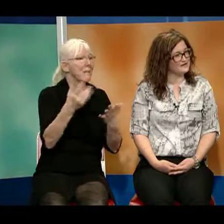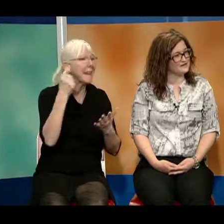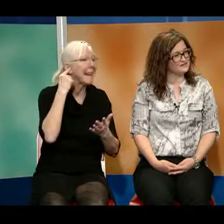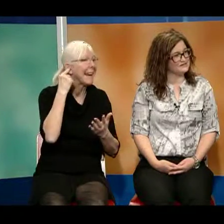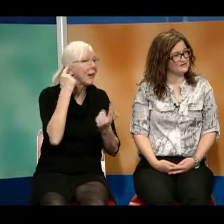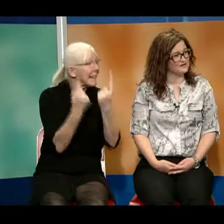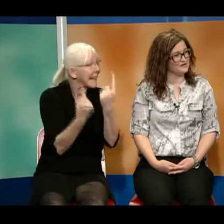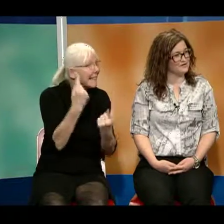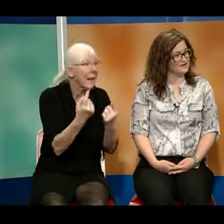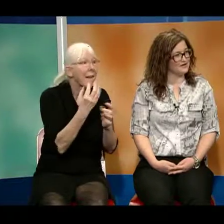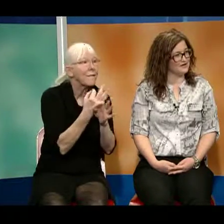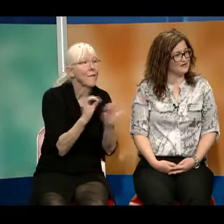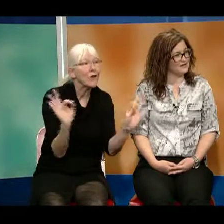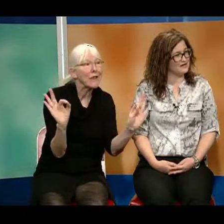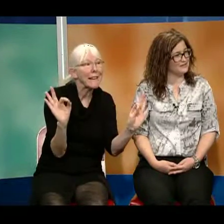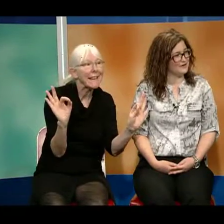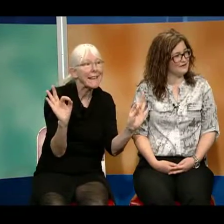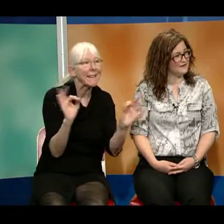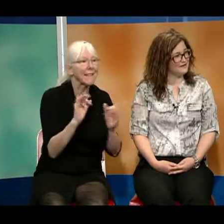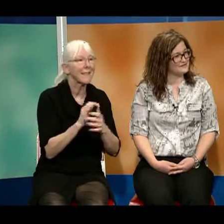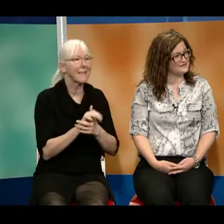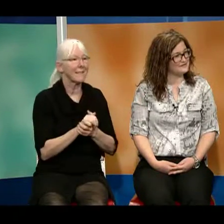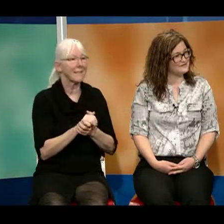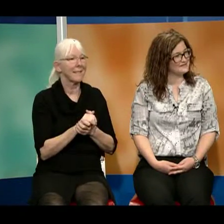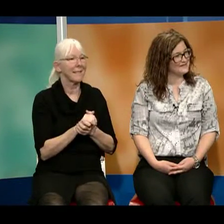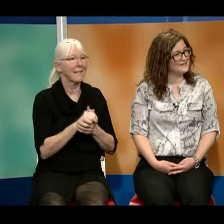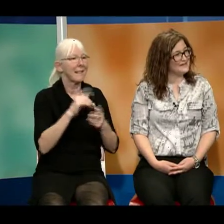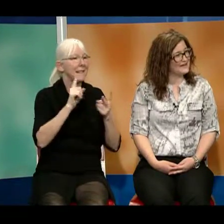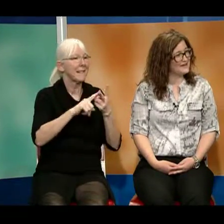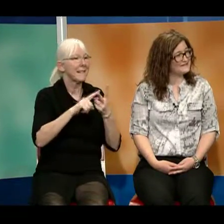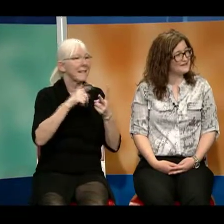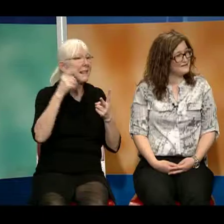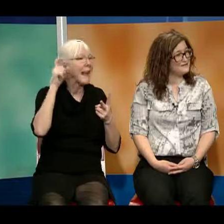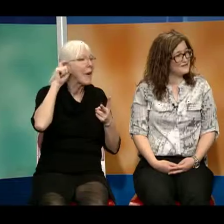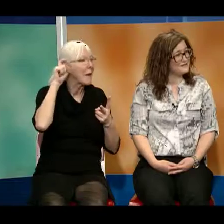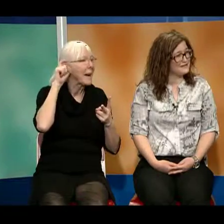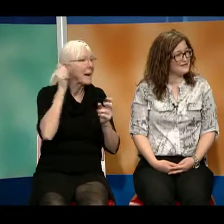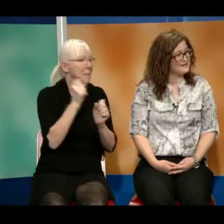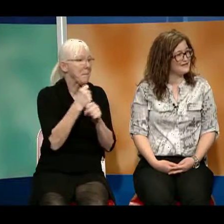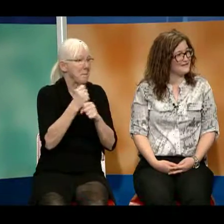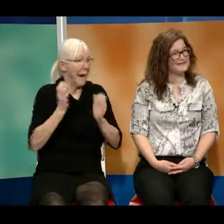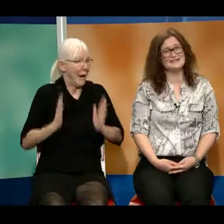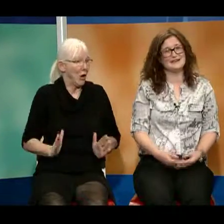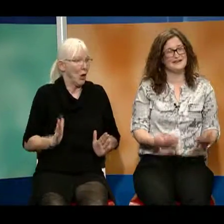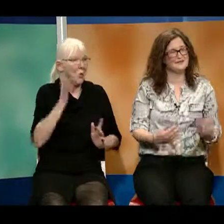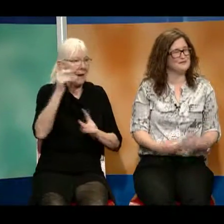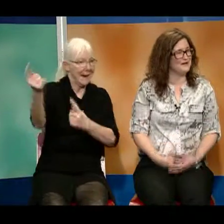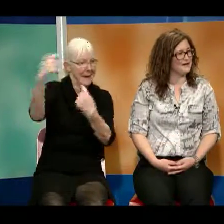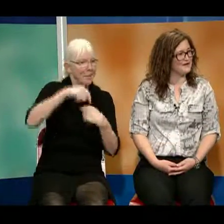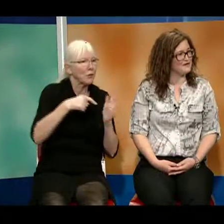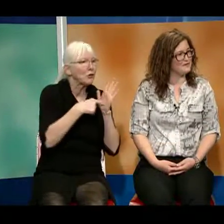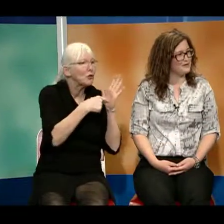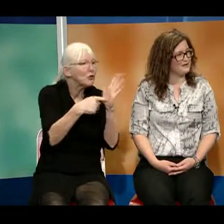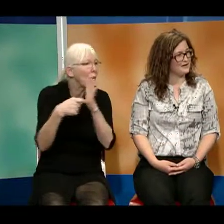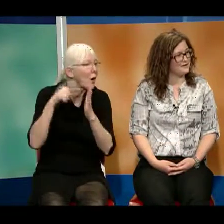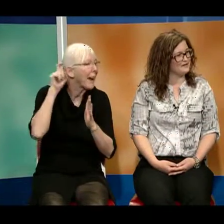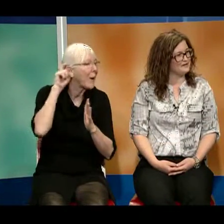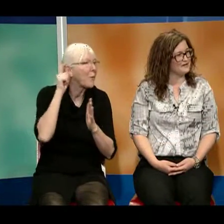a chance to talk with different hearing aid manufacturers. Wow. Yeah, it's going to be a really good event, and I hope people come out and